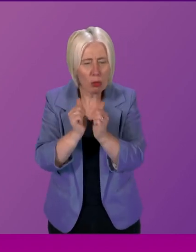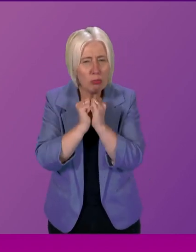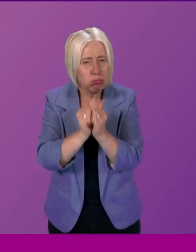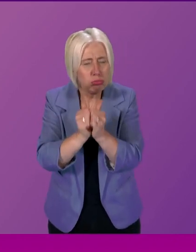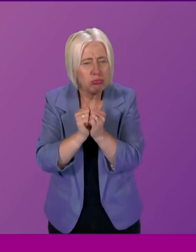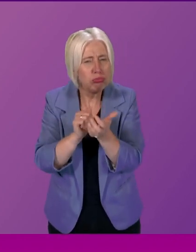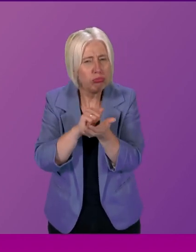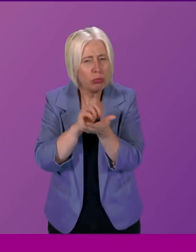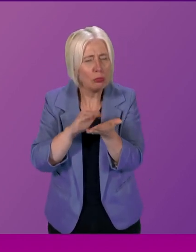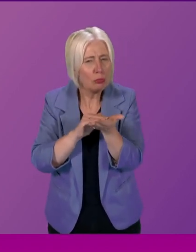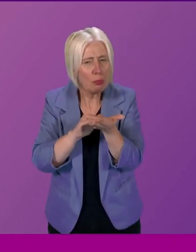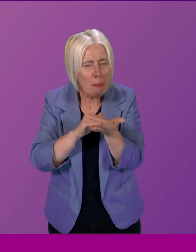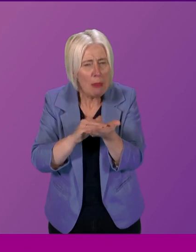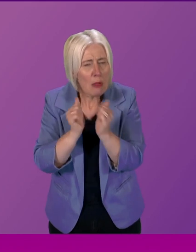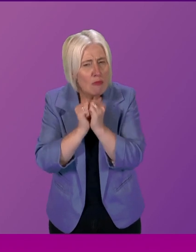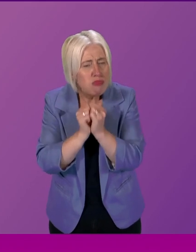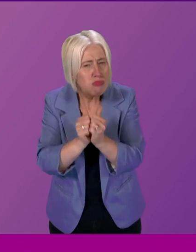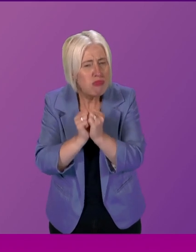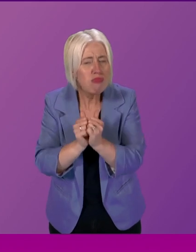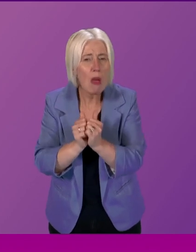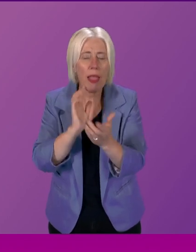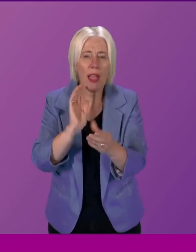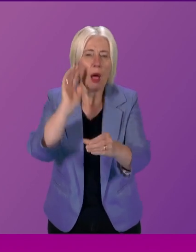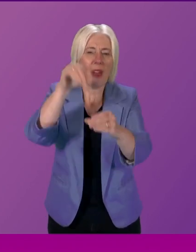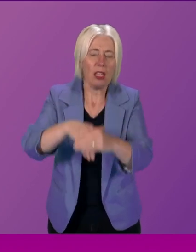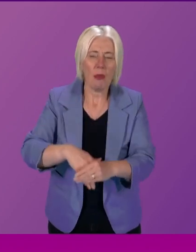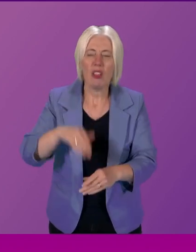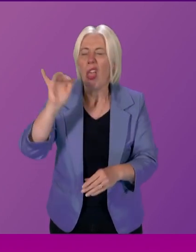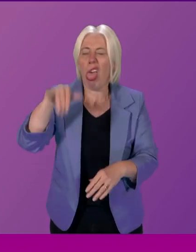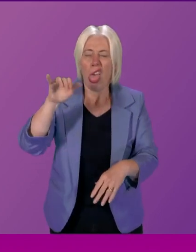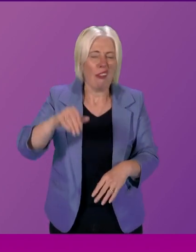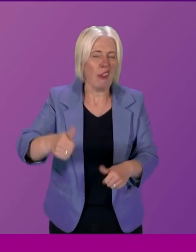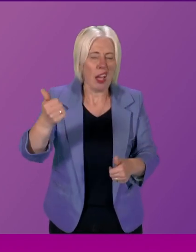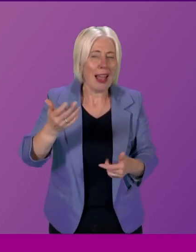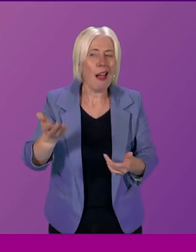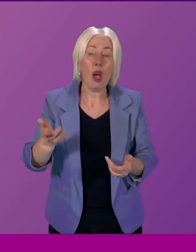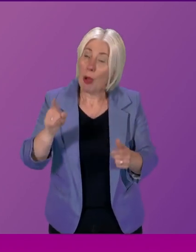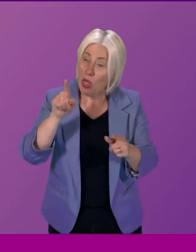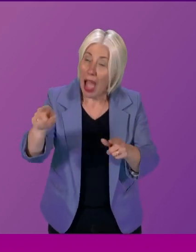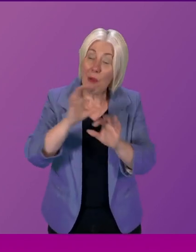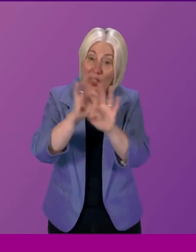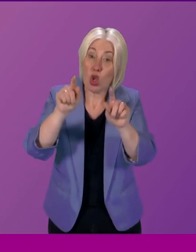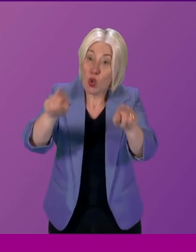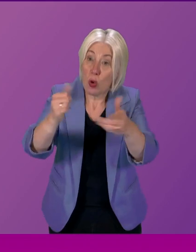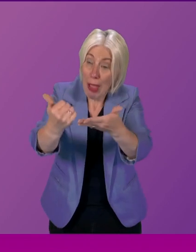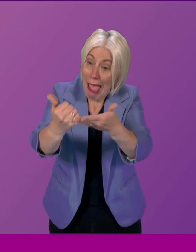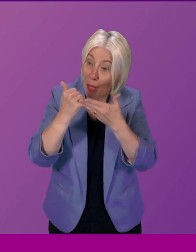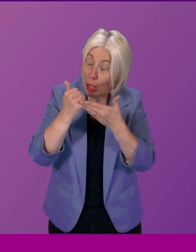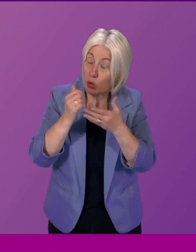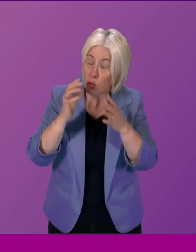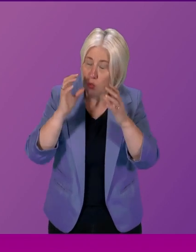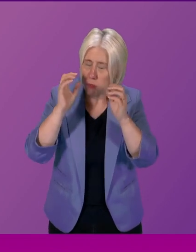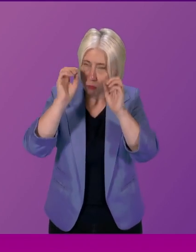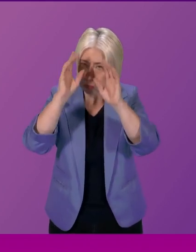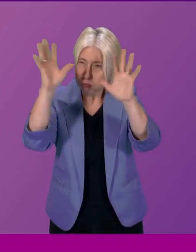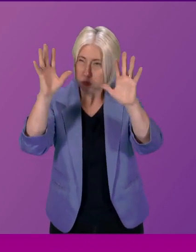you know is about not just saying we're going to ask questions on your behalf but actually help us to shape our understanding of those questions